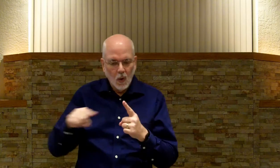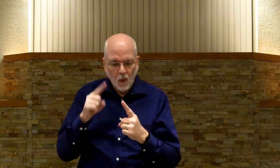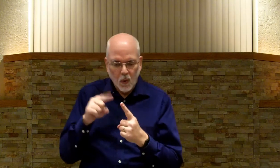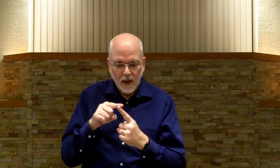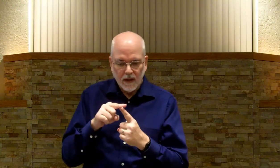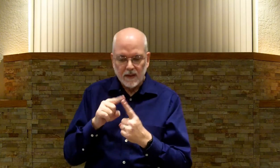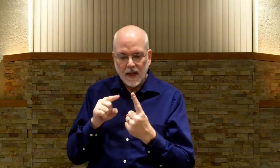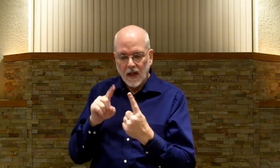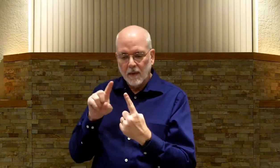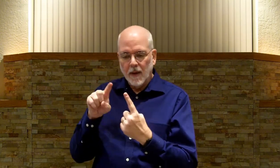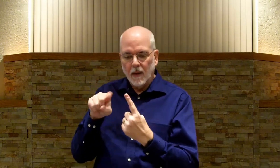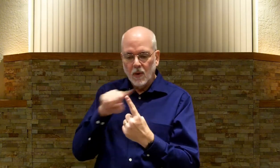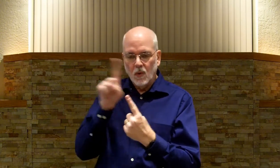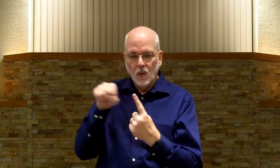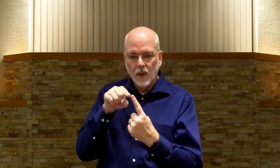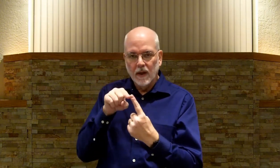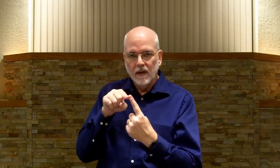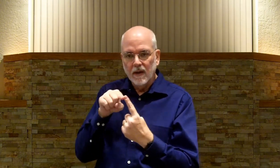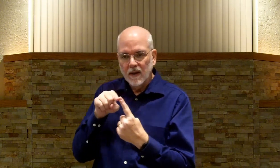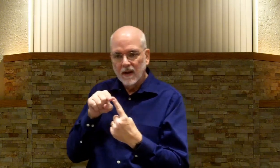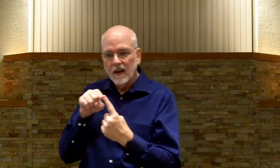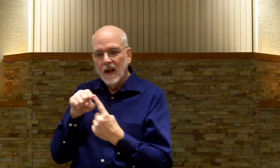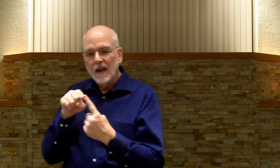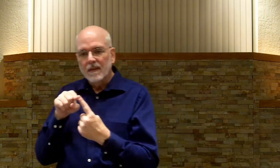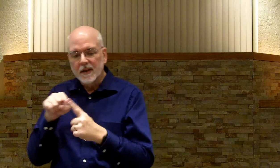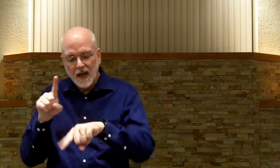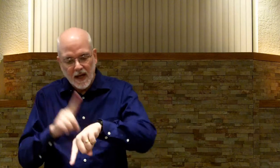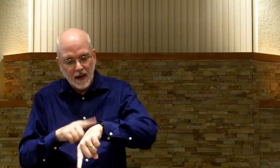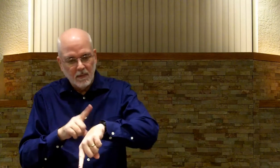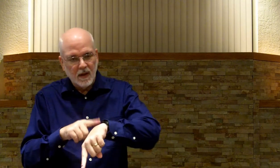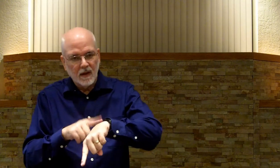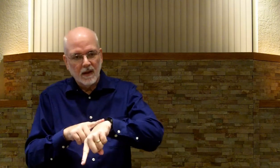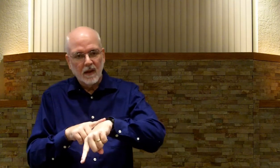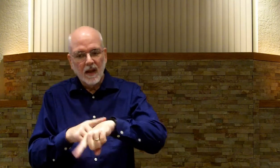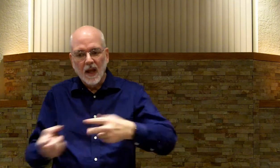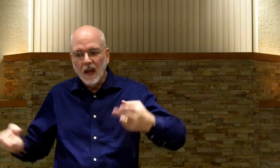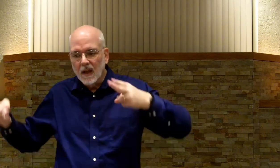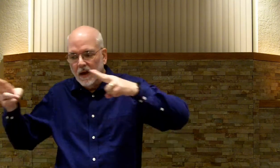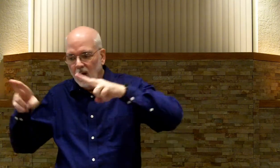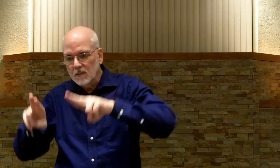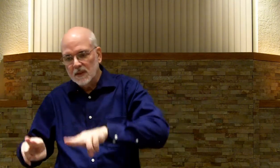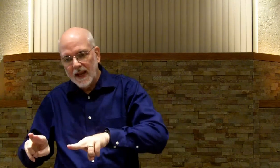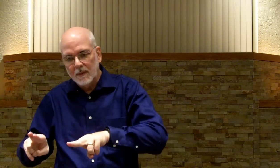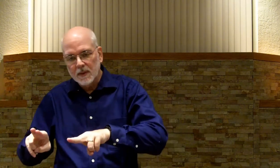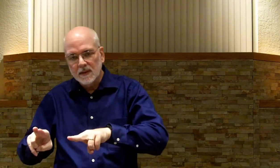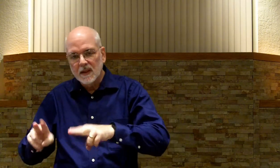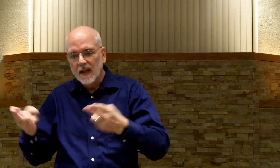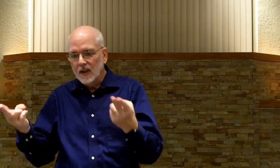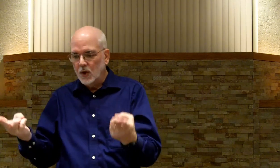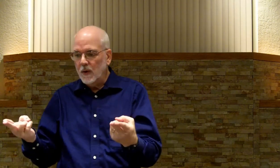When. It's like a lollipop. When. The time. Comes. Happens. Two